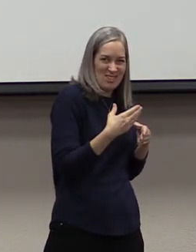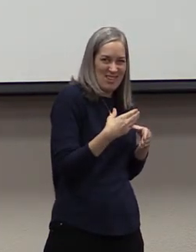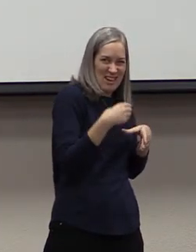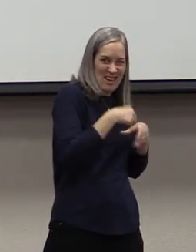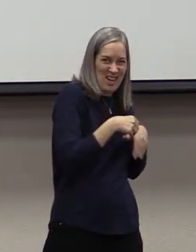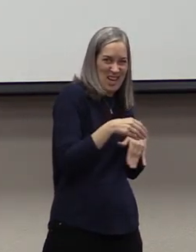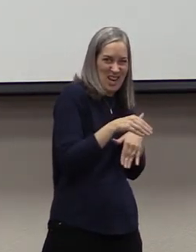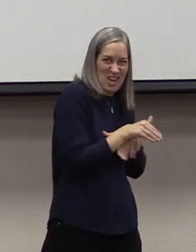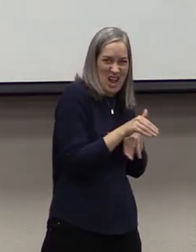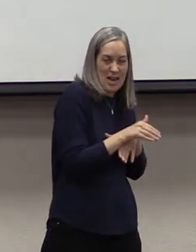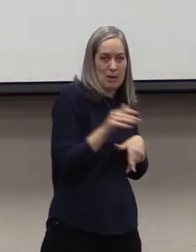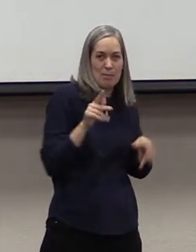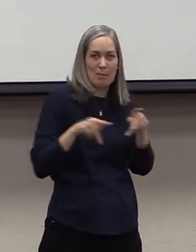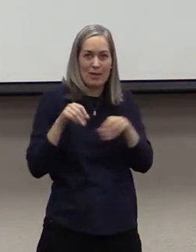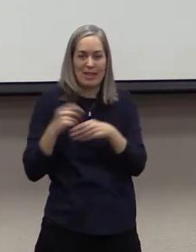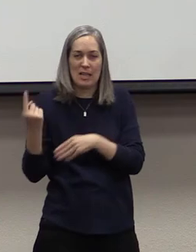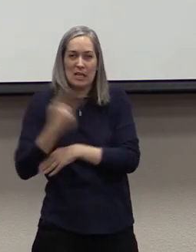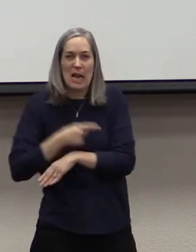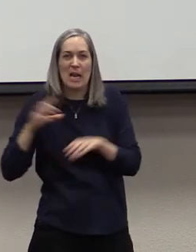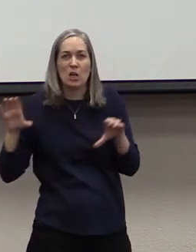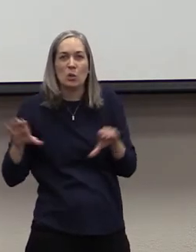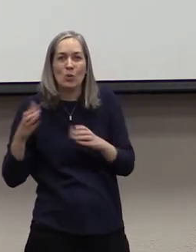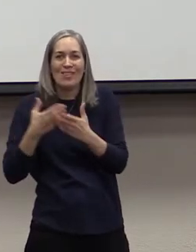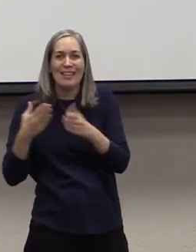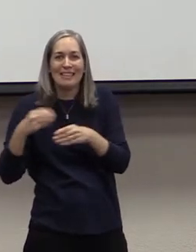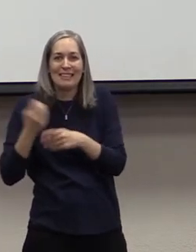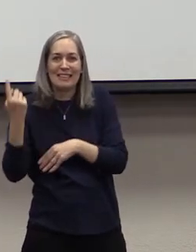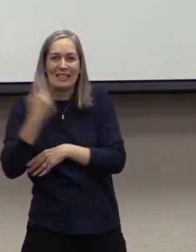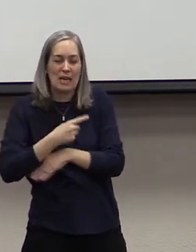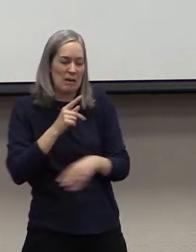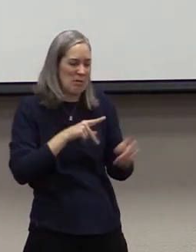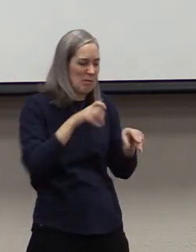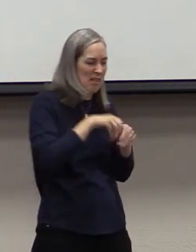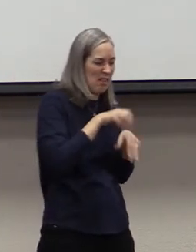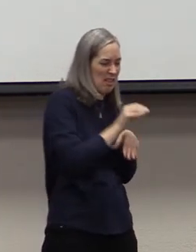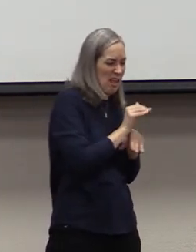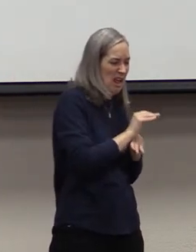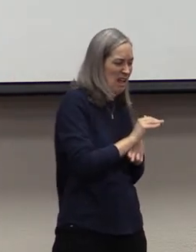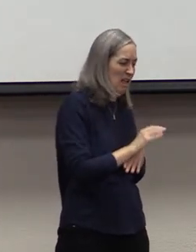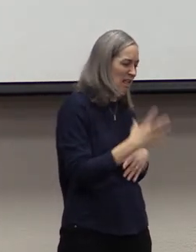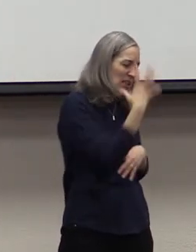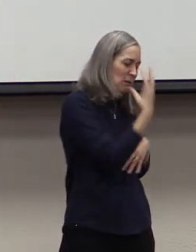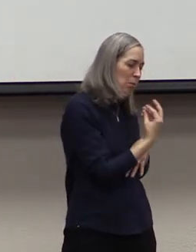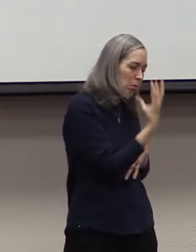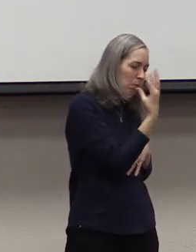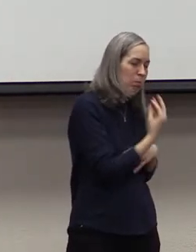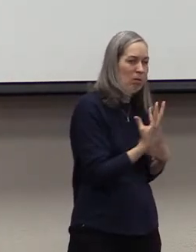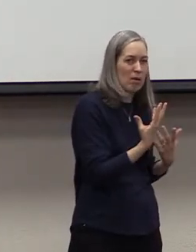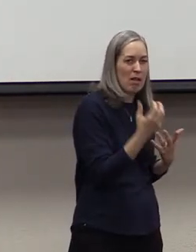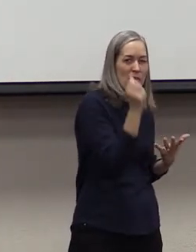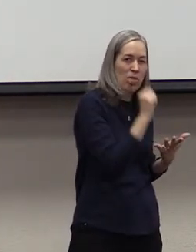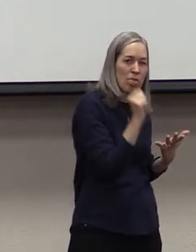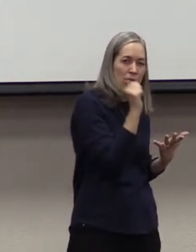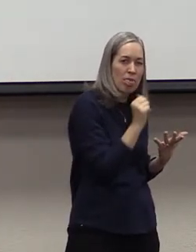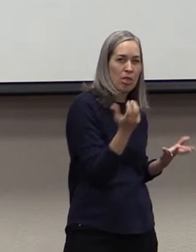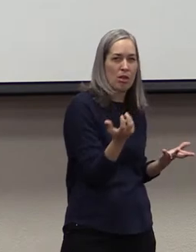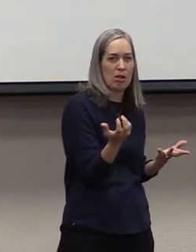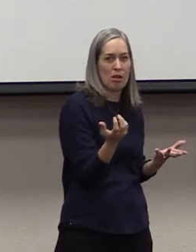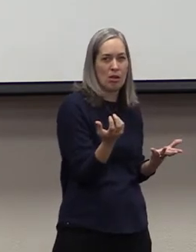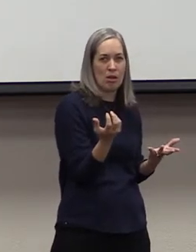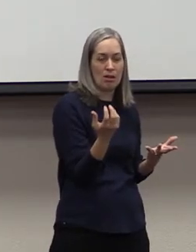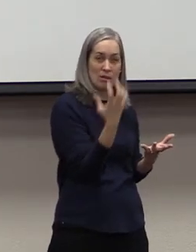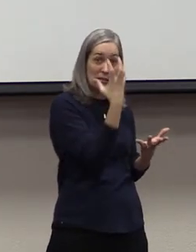Paul says, Those that are in the night, they sleep all the time. And they're drunk. That sleep that he is referring